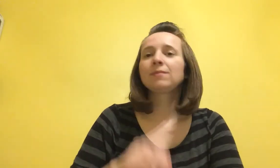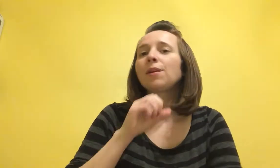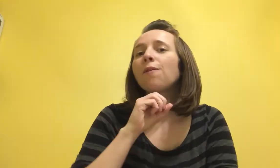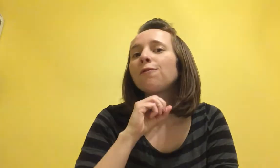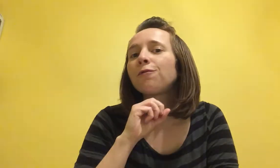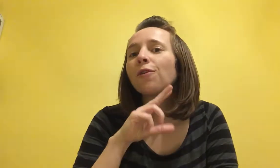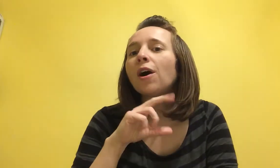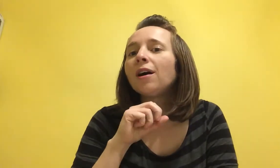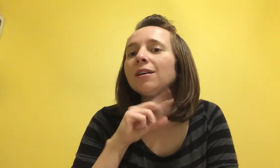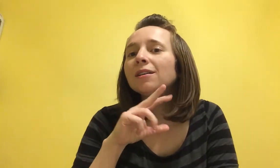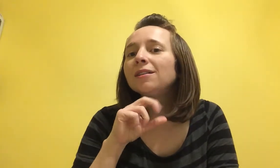Frog.